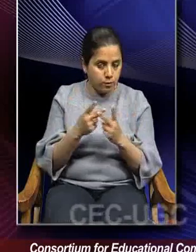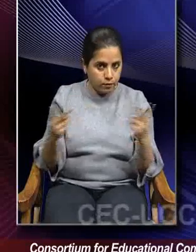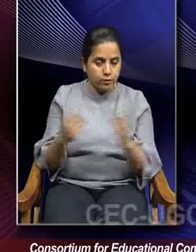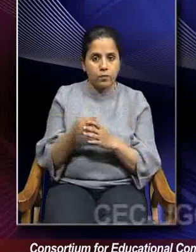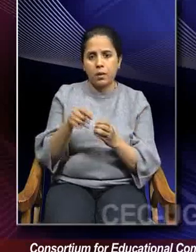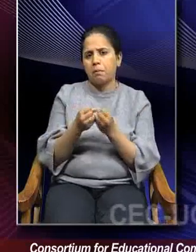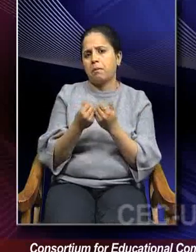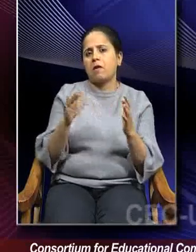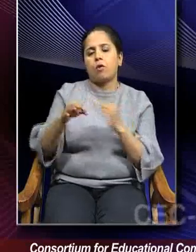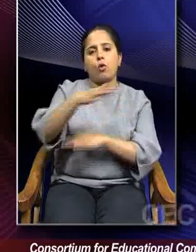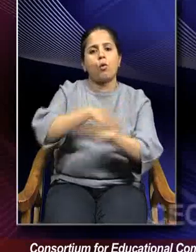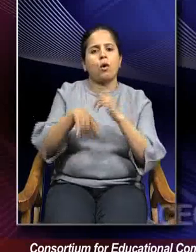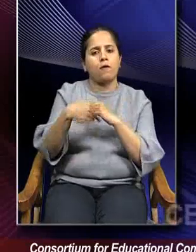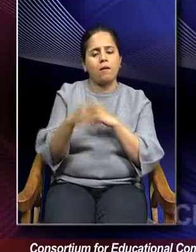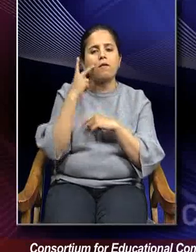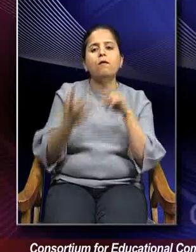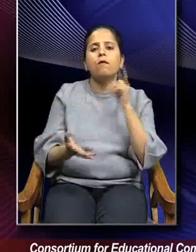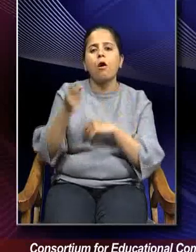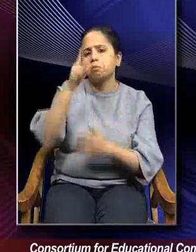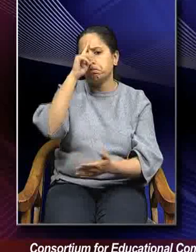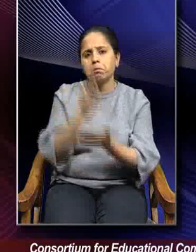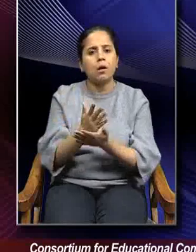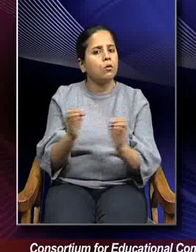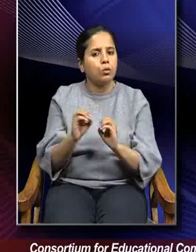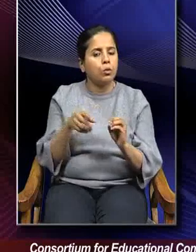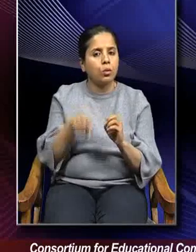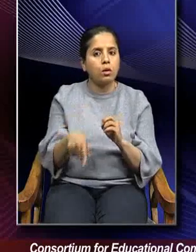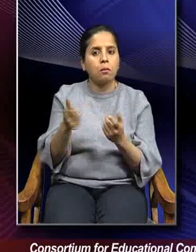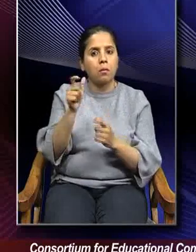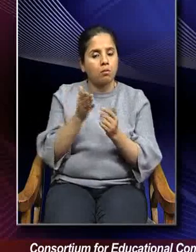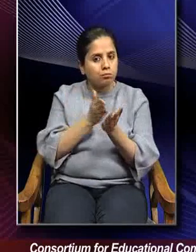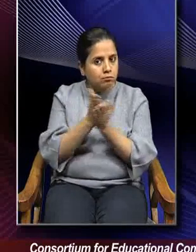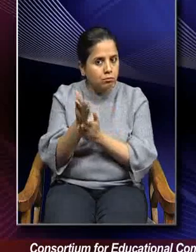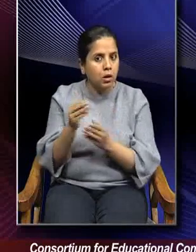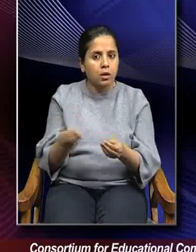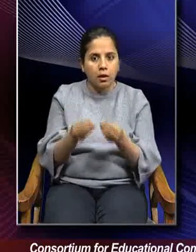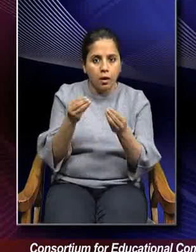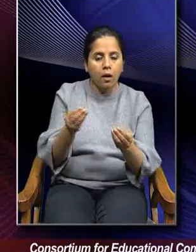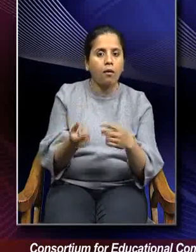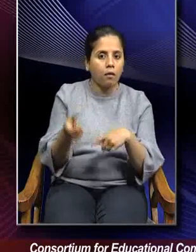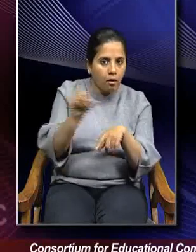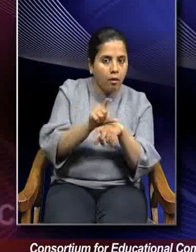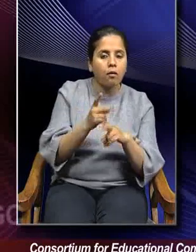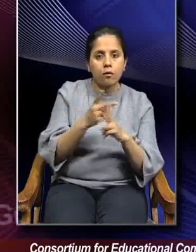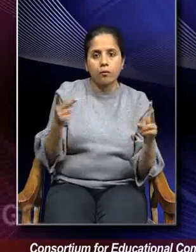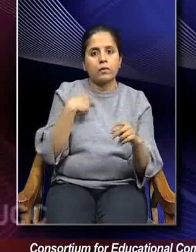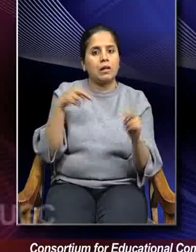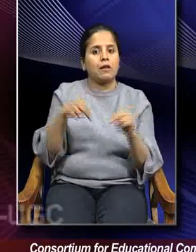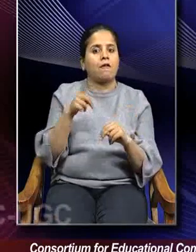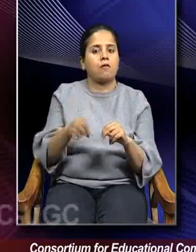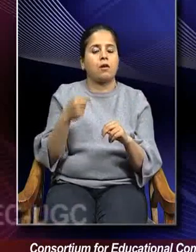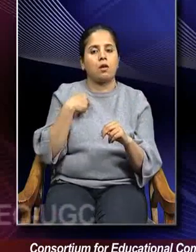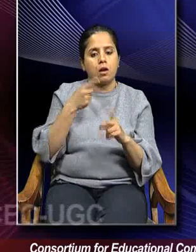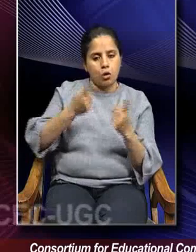most of the organizations, you would find that they don't believe into persuading employees or giving them incentive. They feel that we need to create